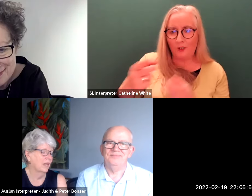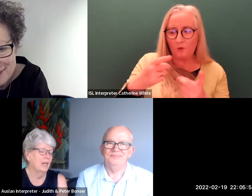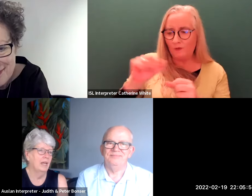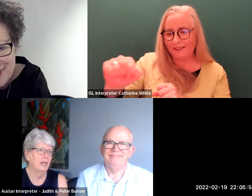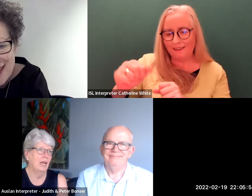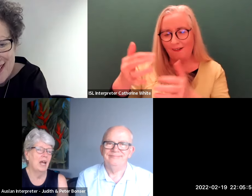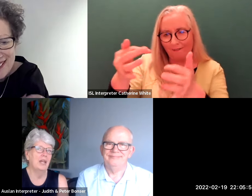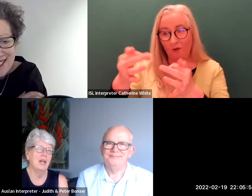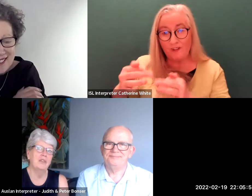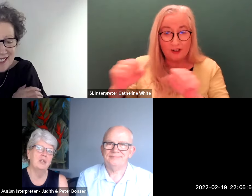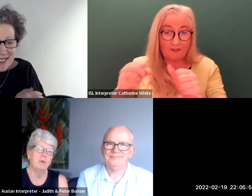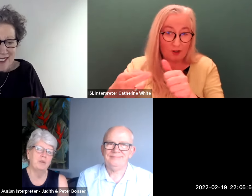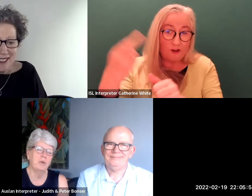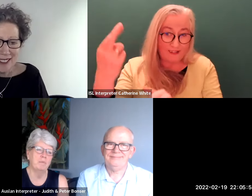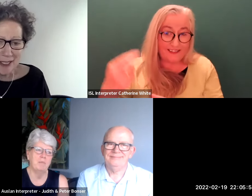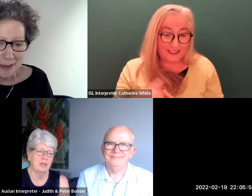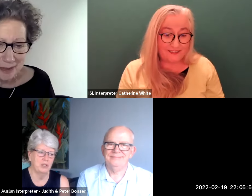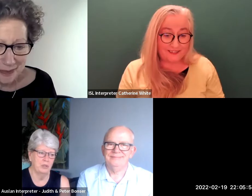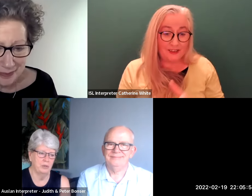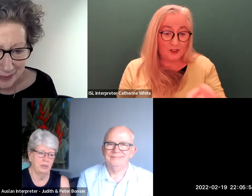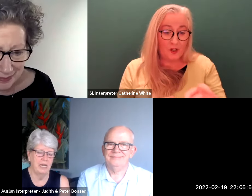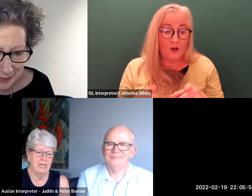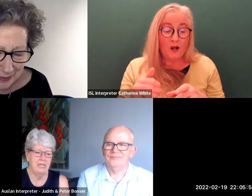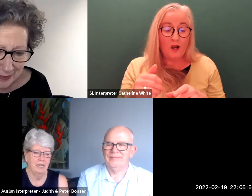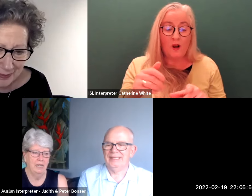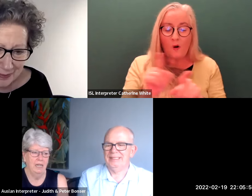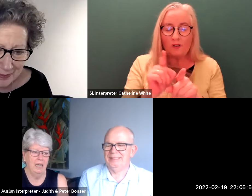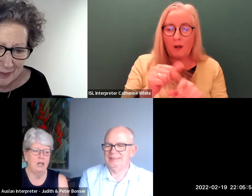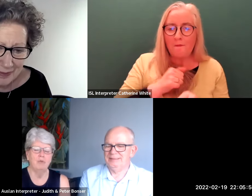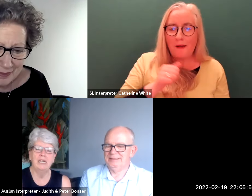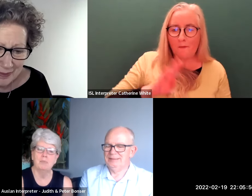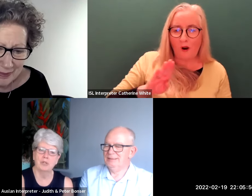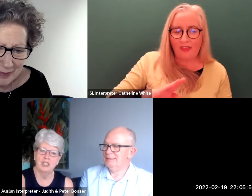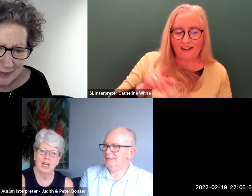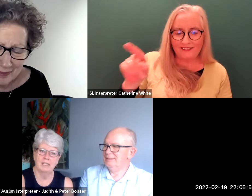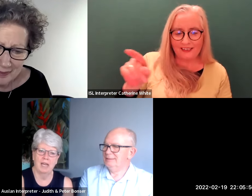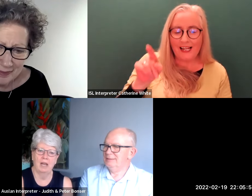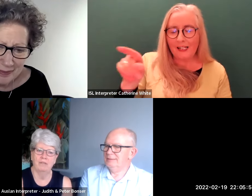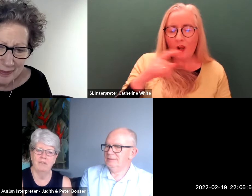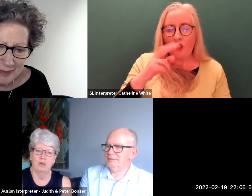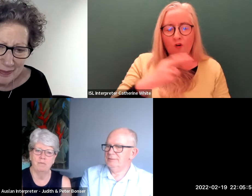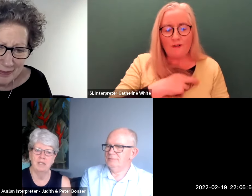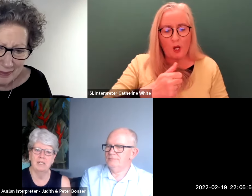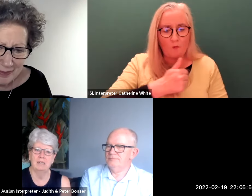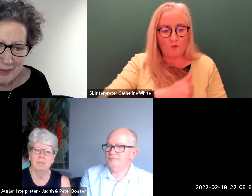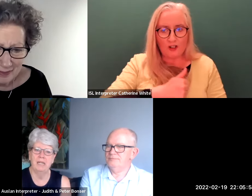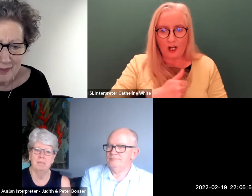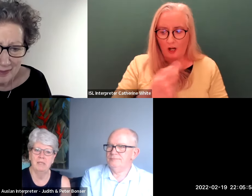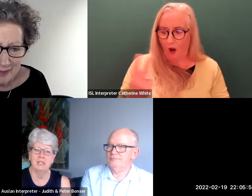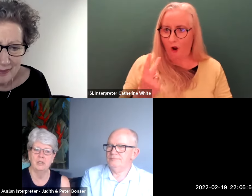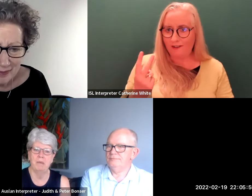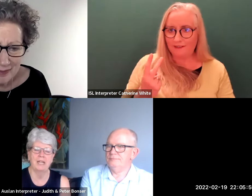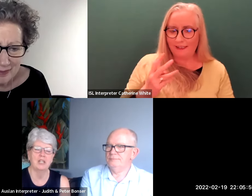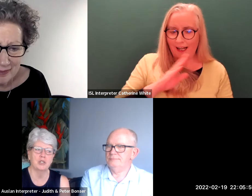and i think with with my brother too he he really appreciates our involvement in being